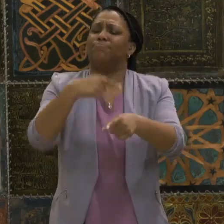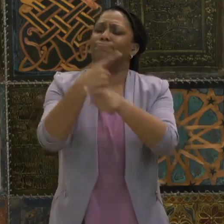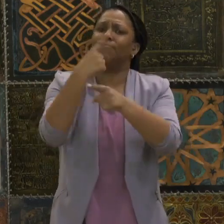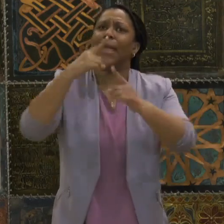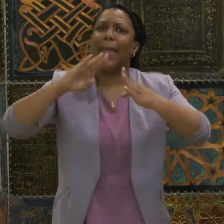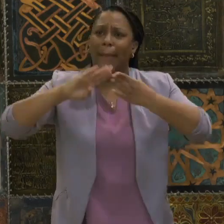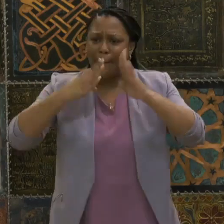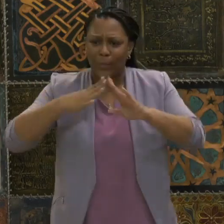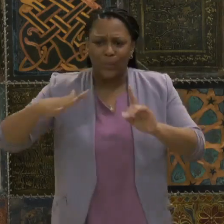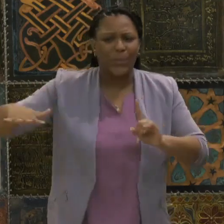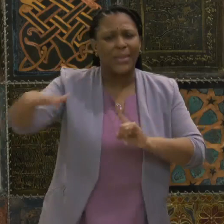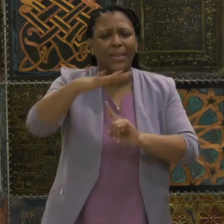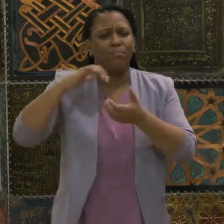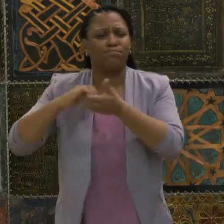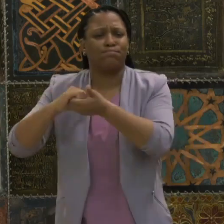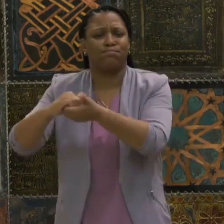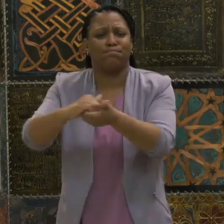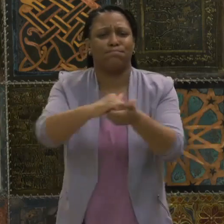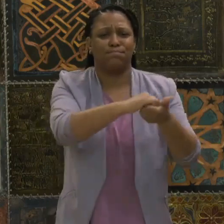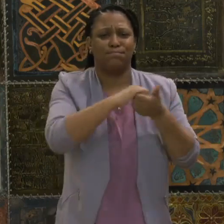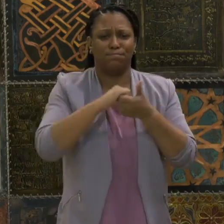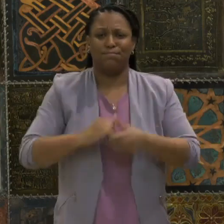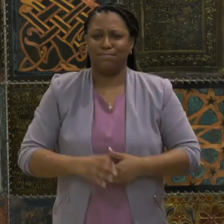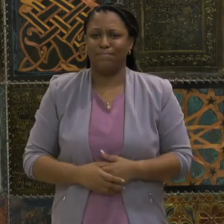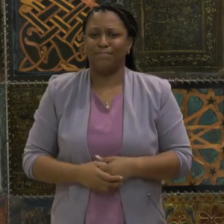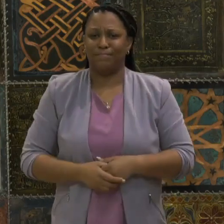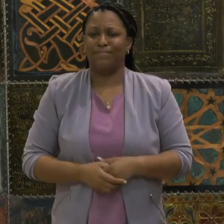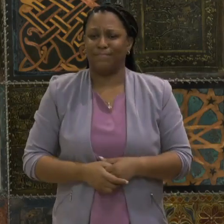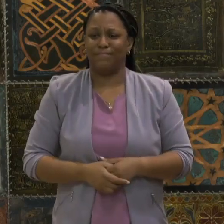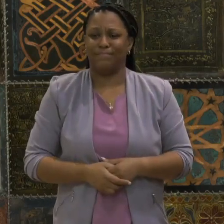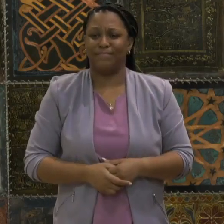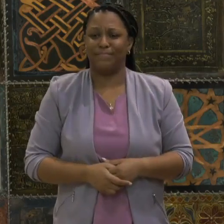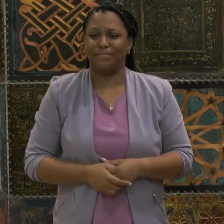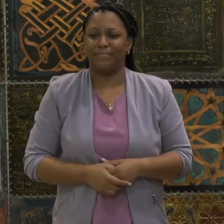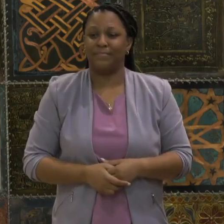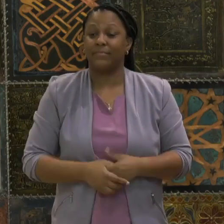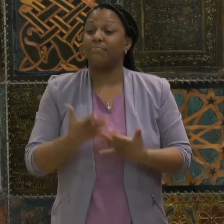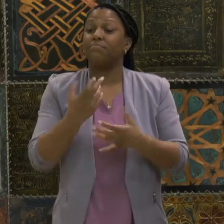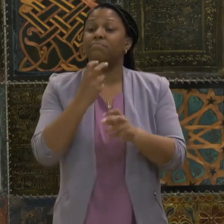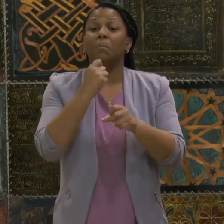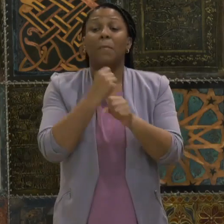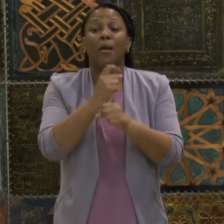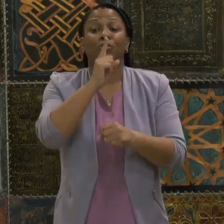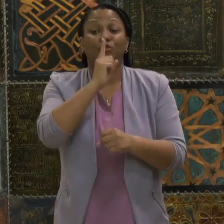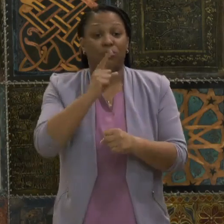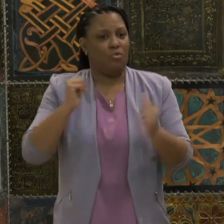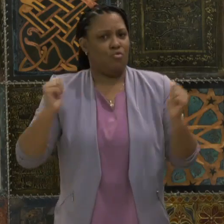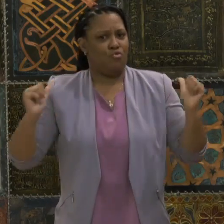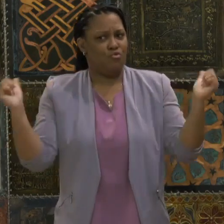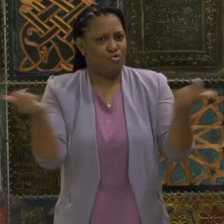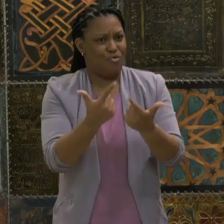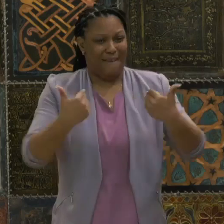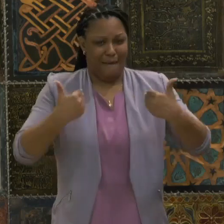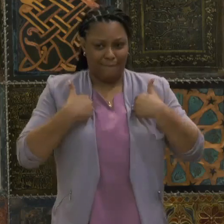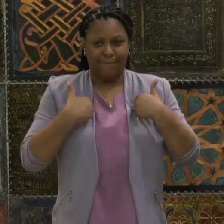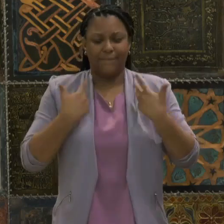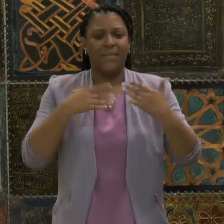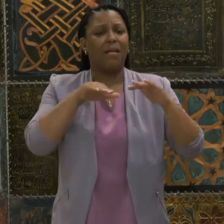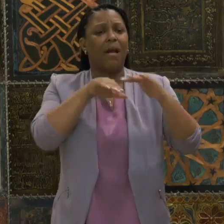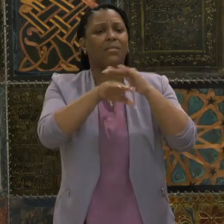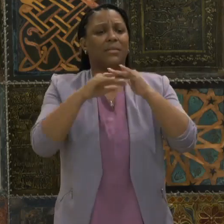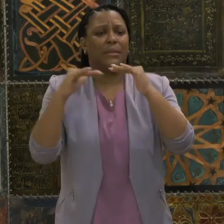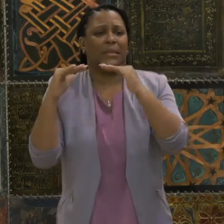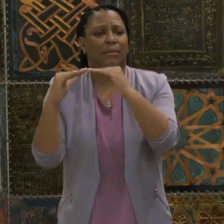to work together and to have equal access to the opportunities and to equal